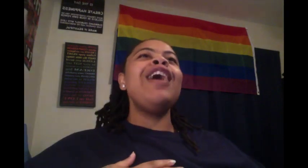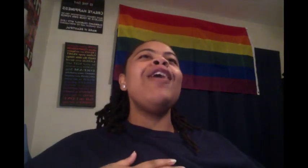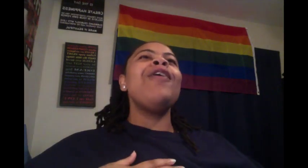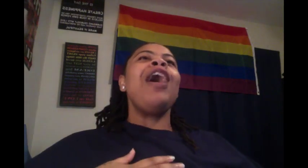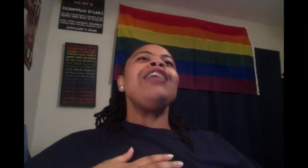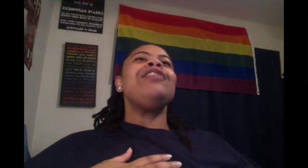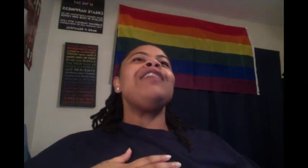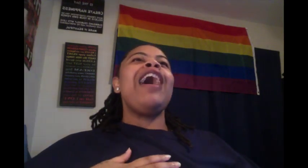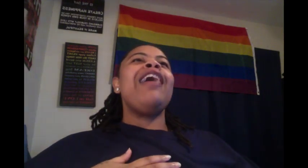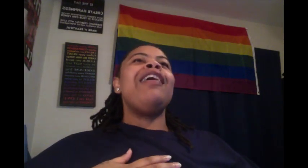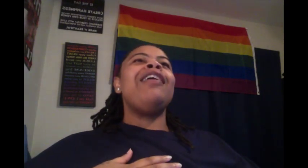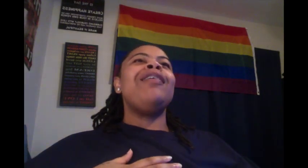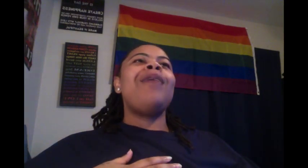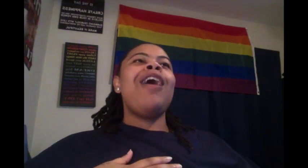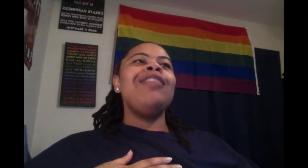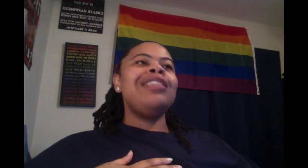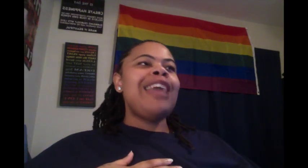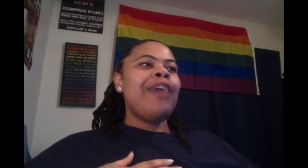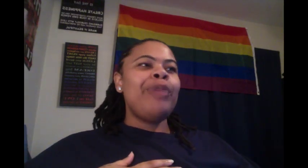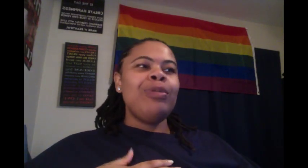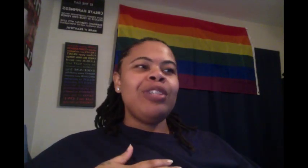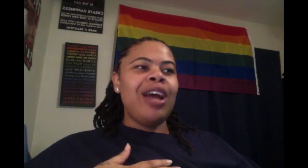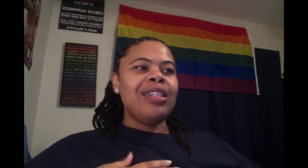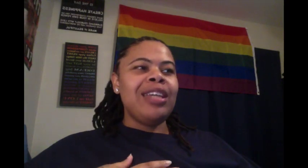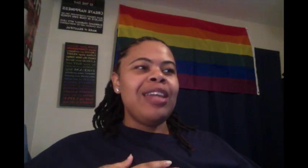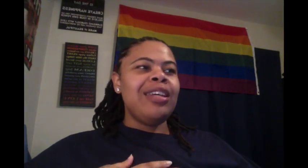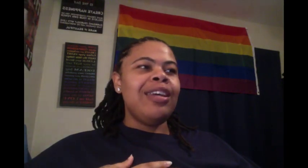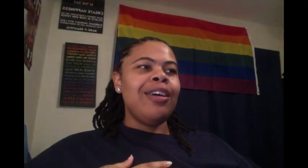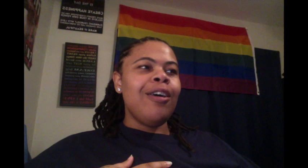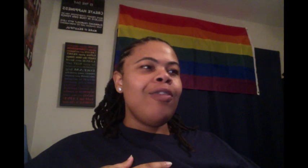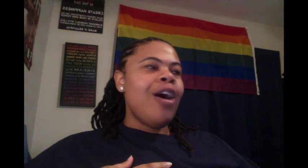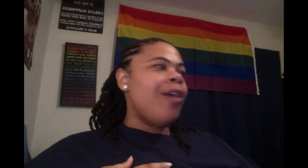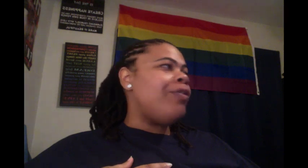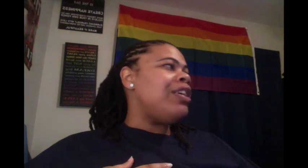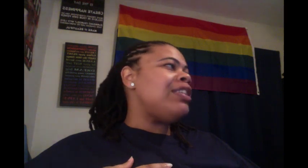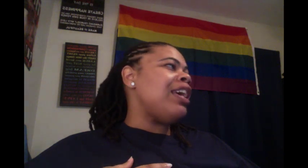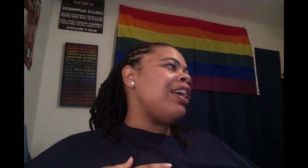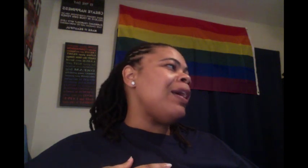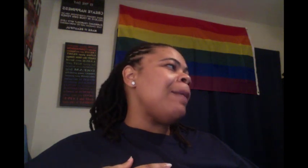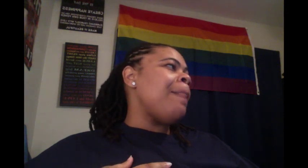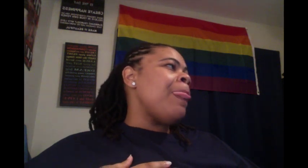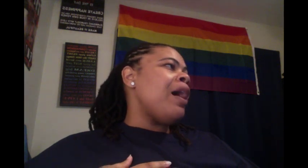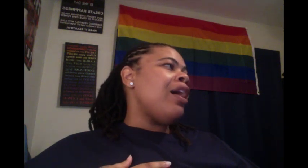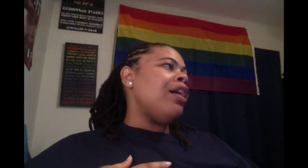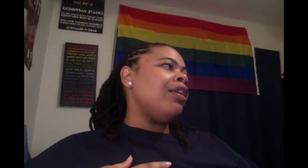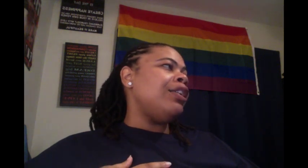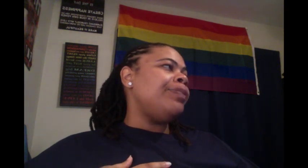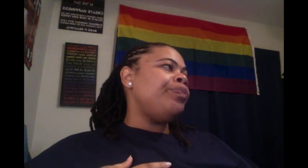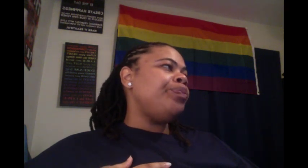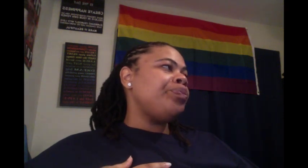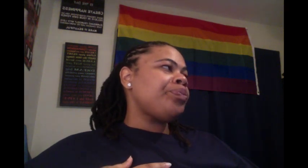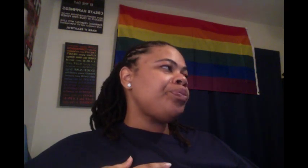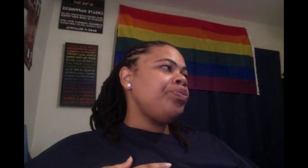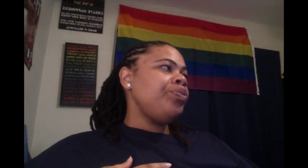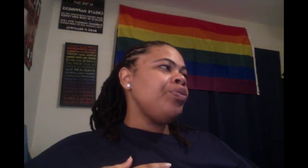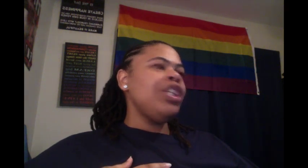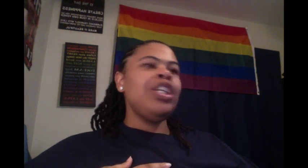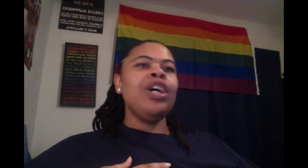know, you got, um, all the staff members are together in the Oval Office and, um, you know,